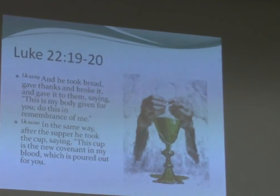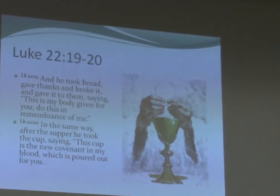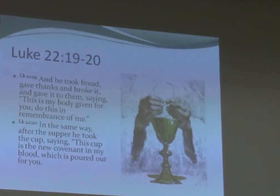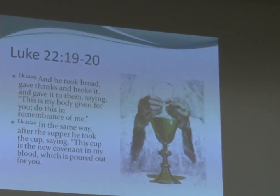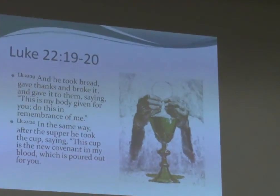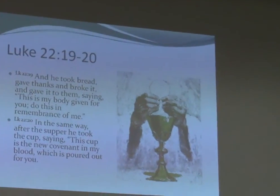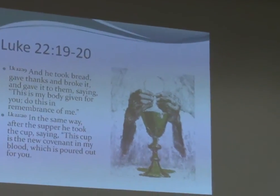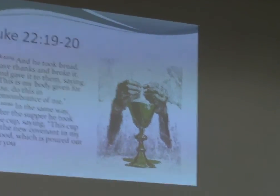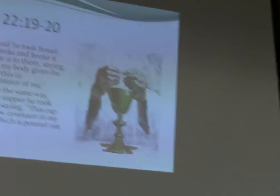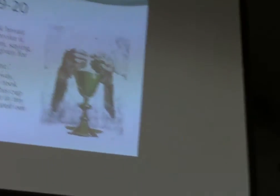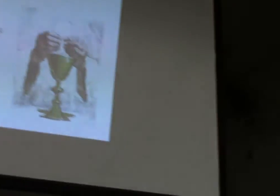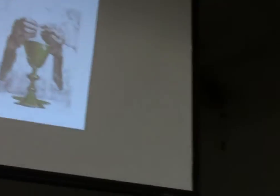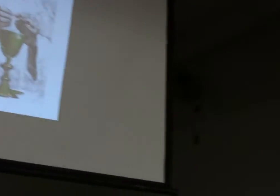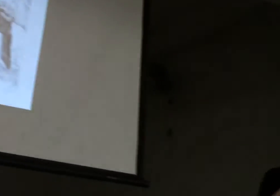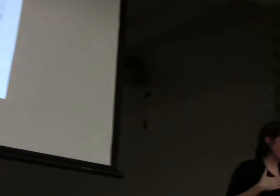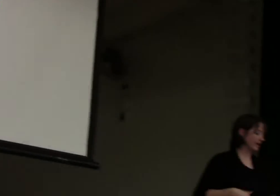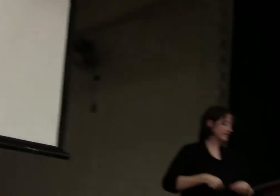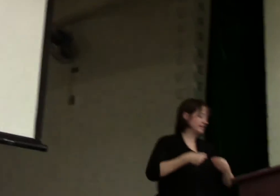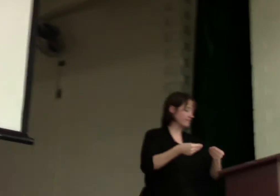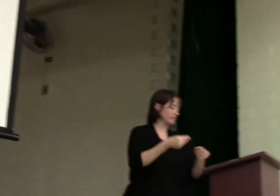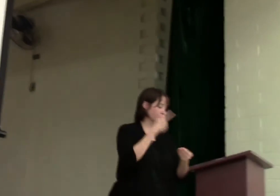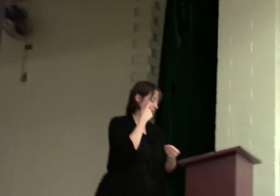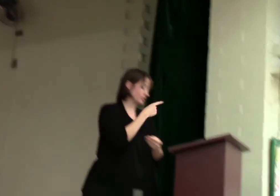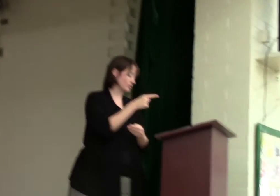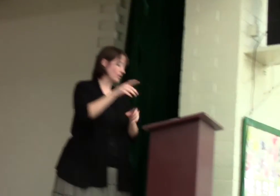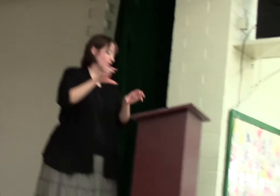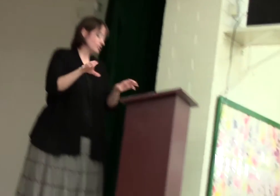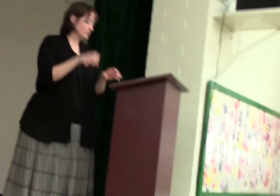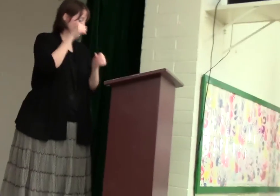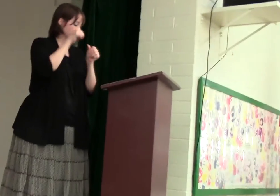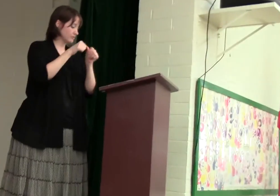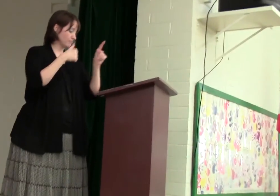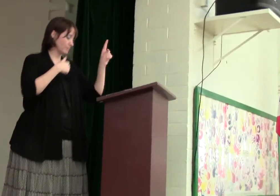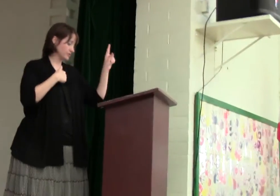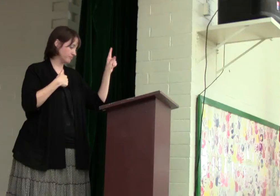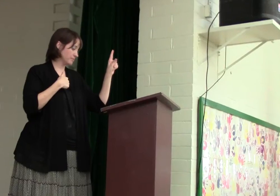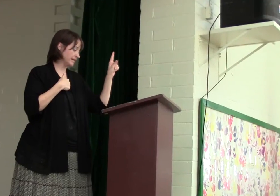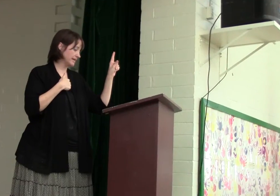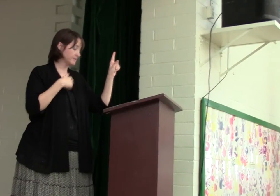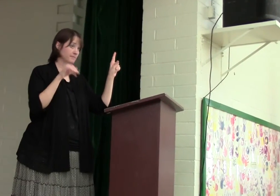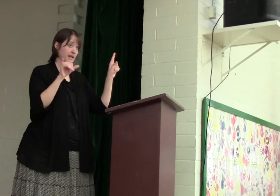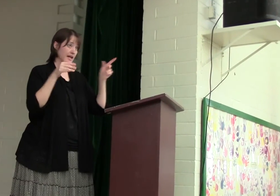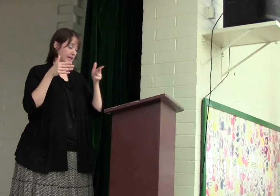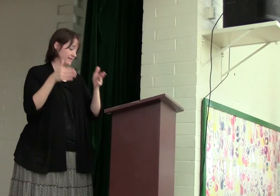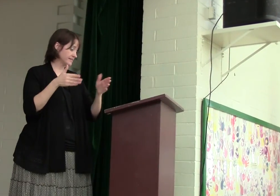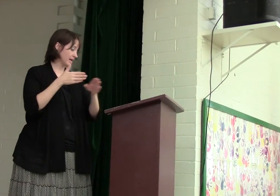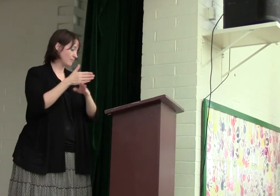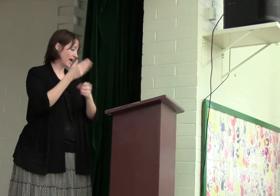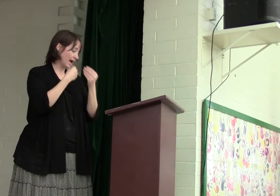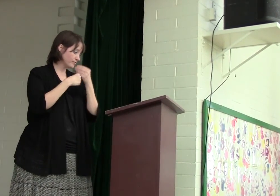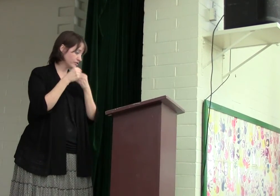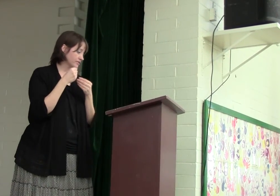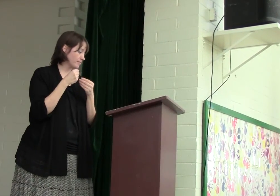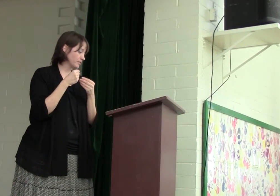gave it to them, saying, This is my body given for you. Do this in her words of me. In the same way, after supper,